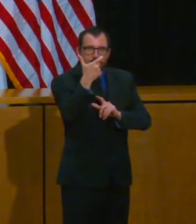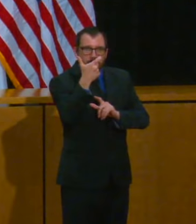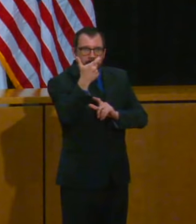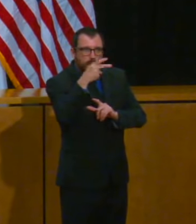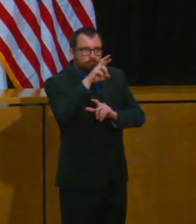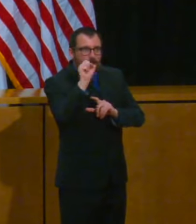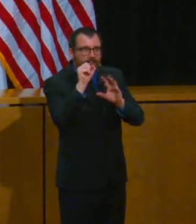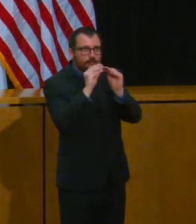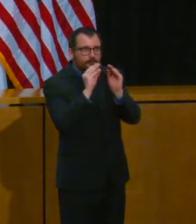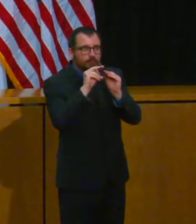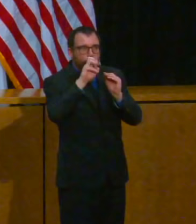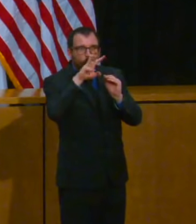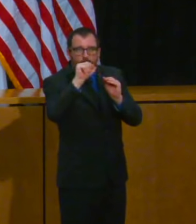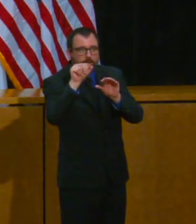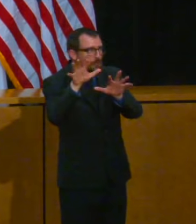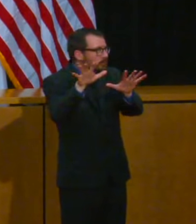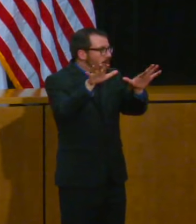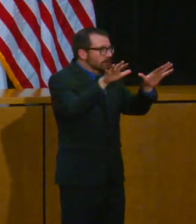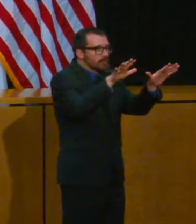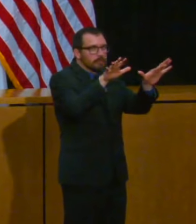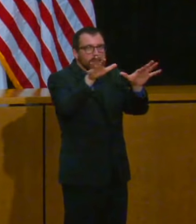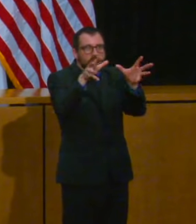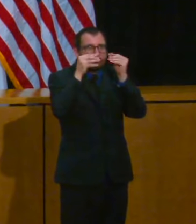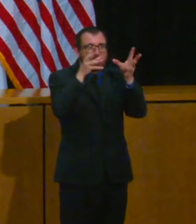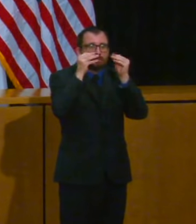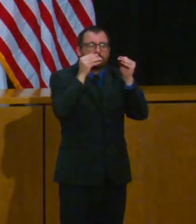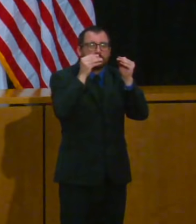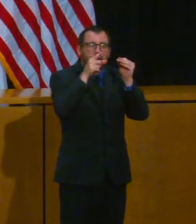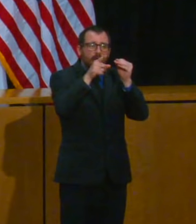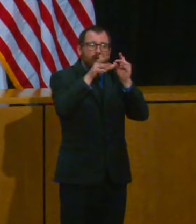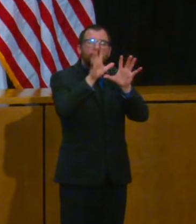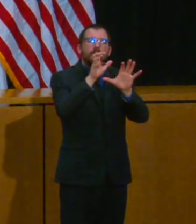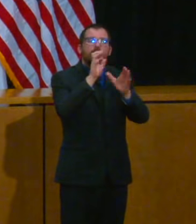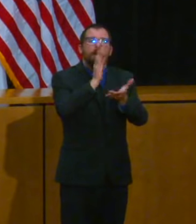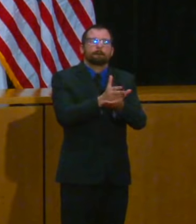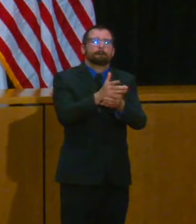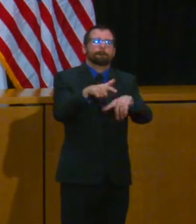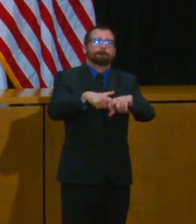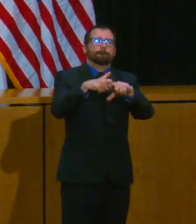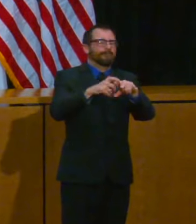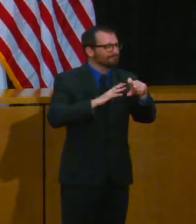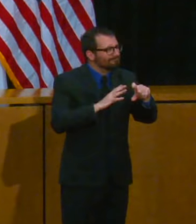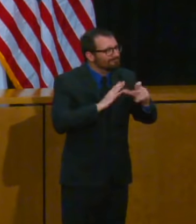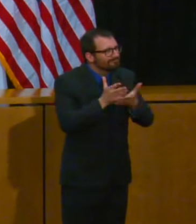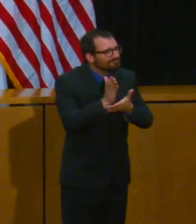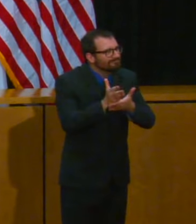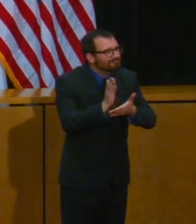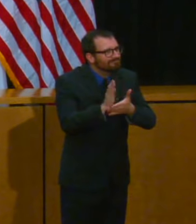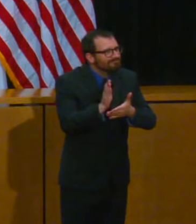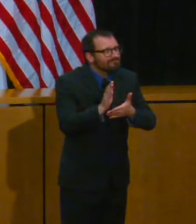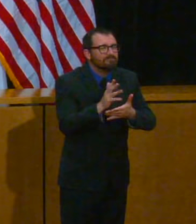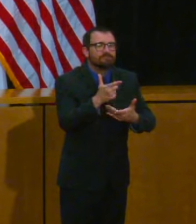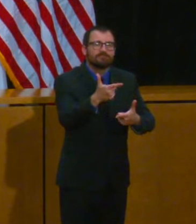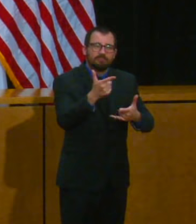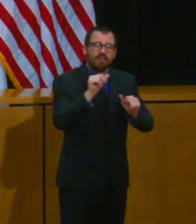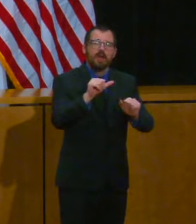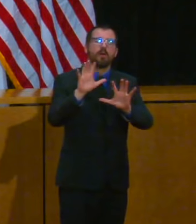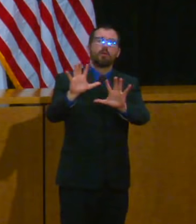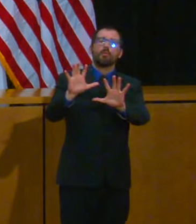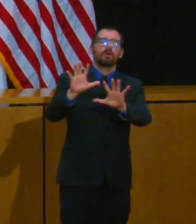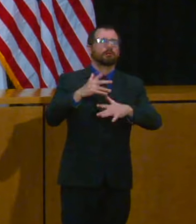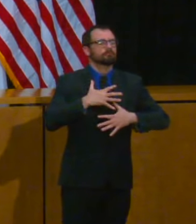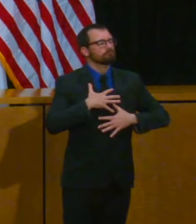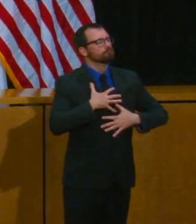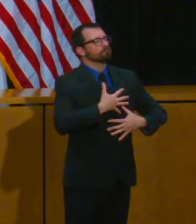okay to turn things off take care of your body take deep breaths stretch meditate whatever